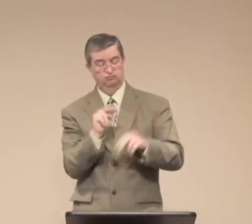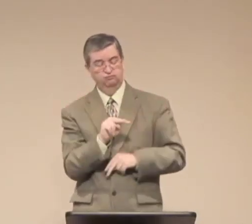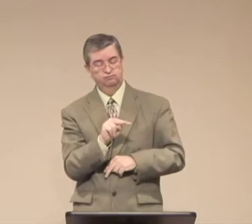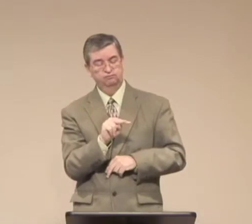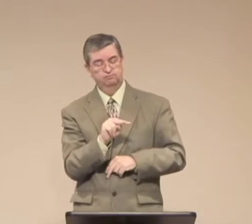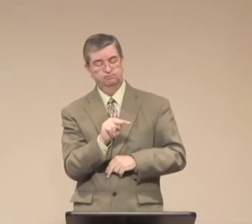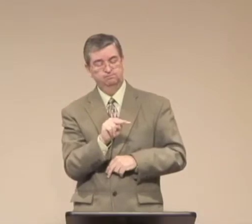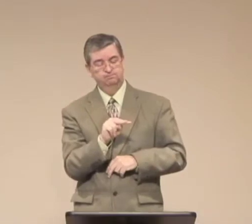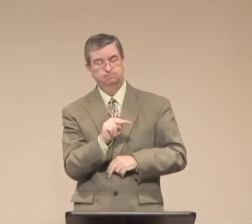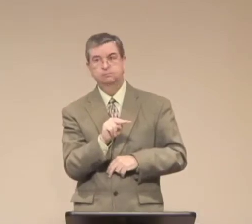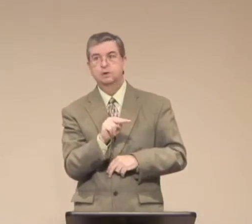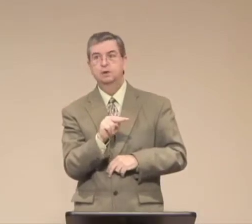until she was gone.